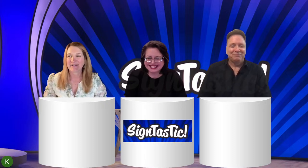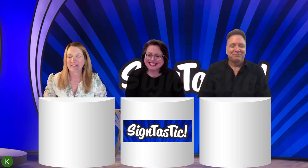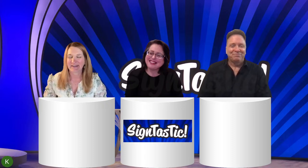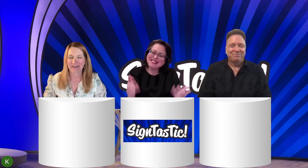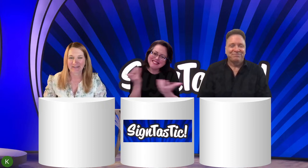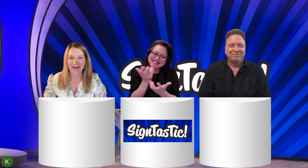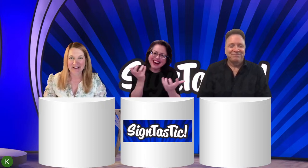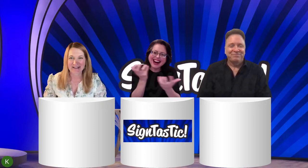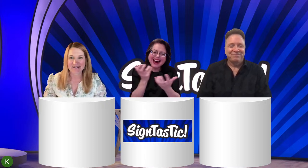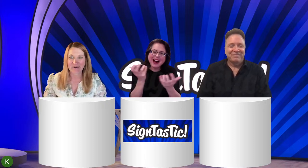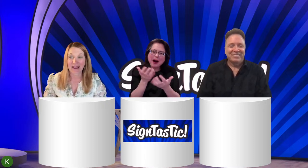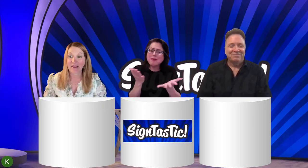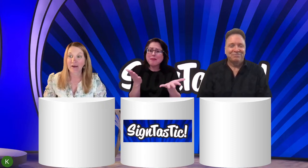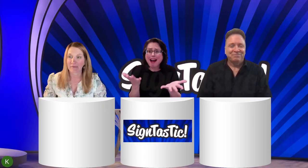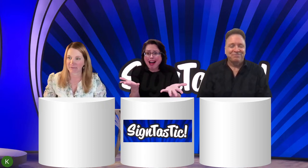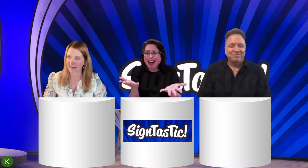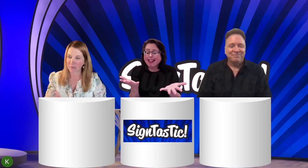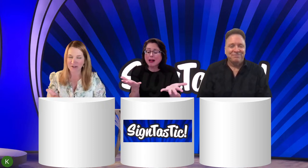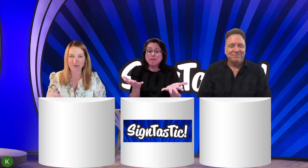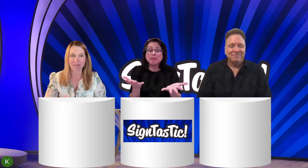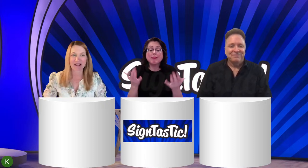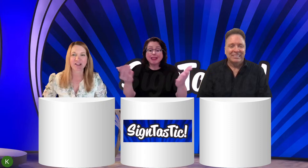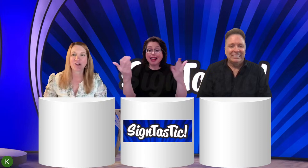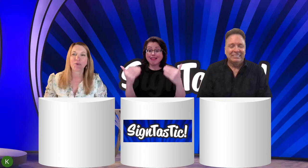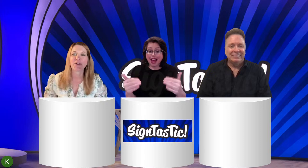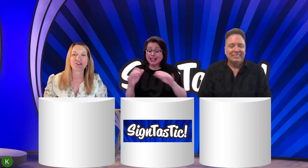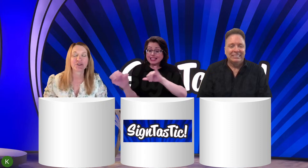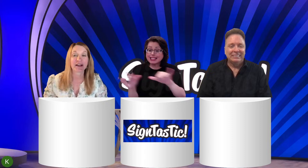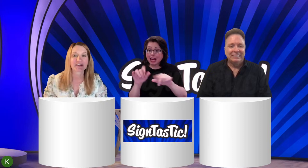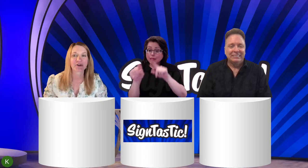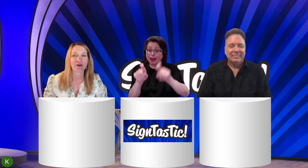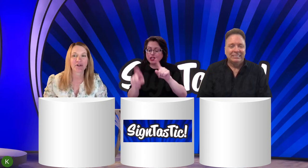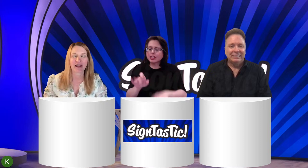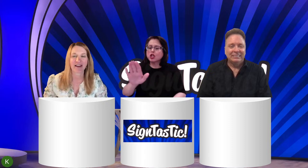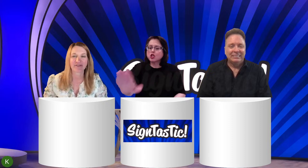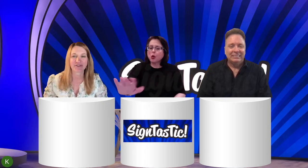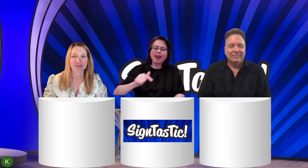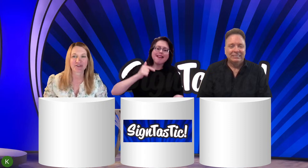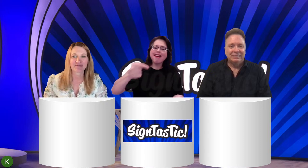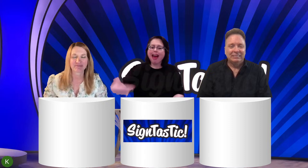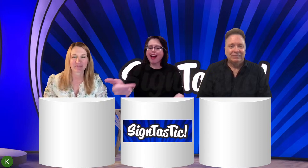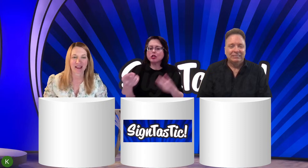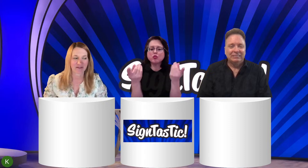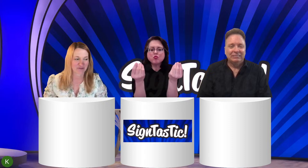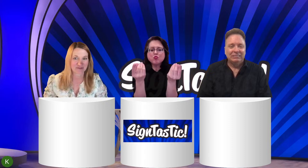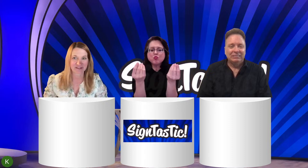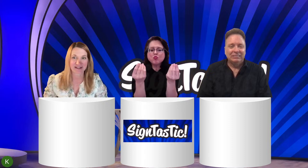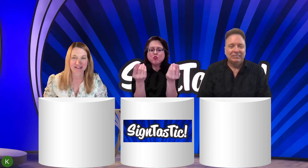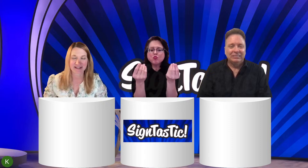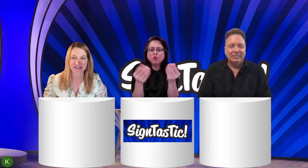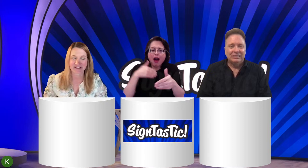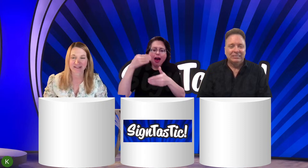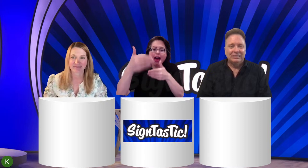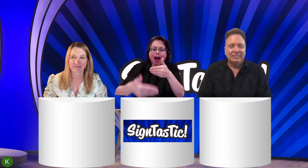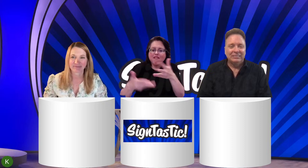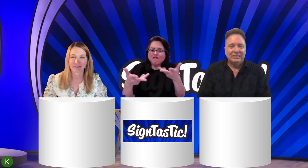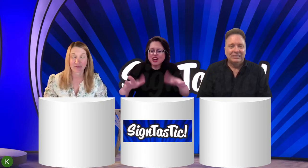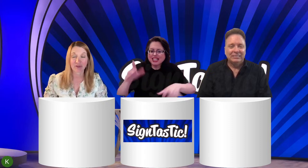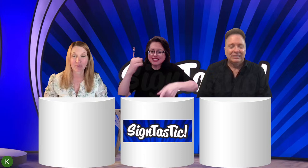All right. So, and then same question back at you. What's your next goal after Scientastic? Do you have other